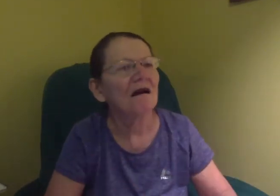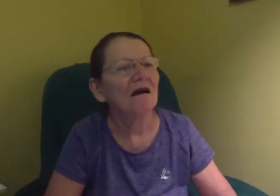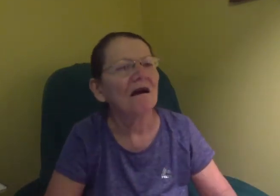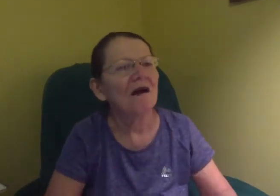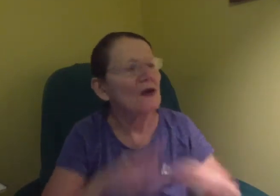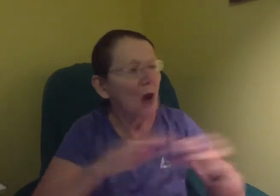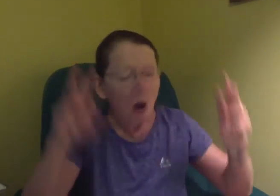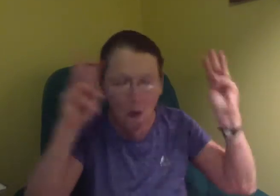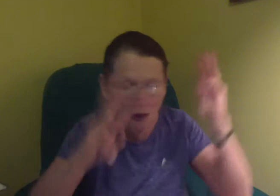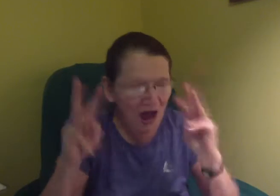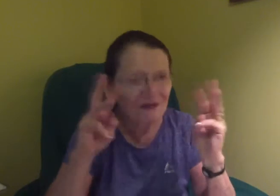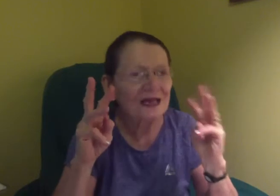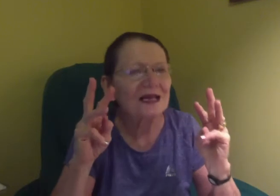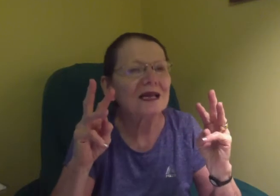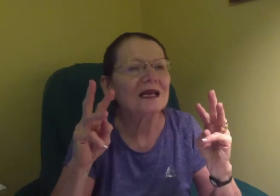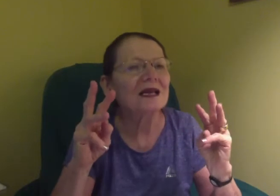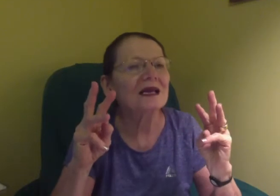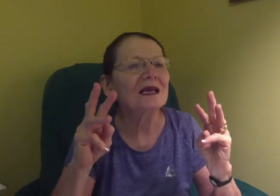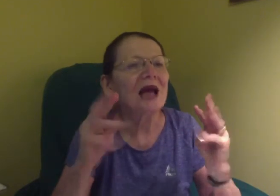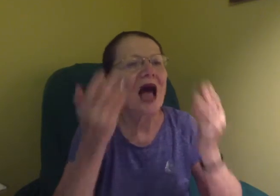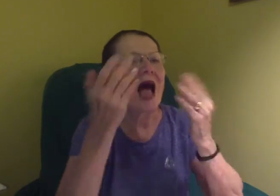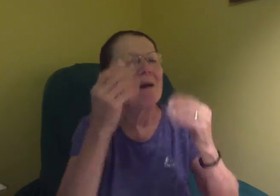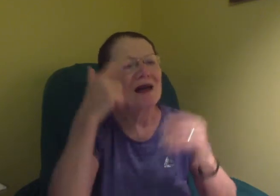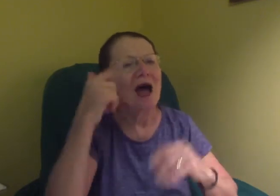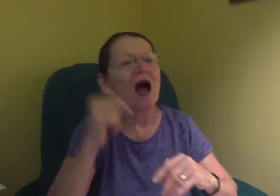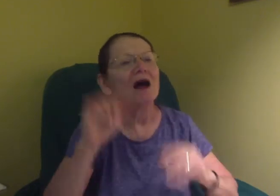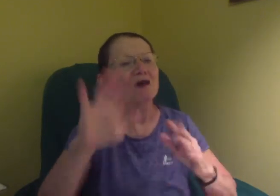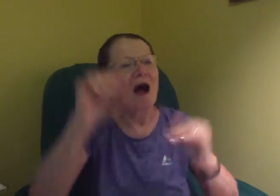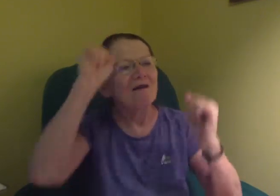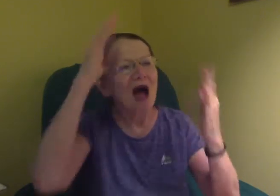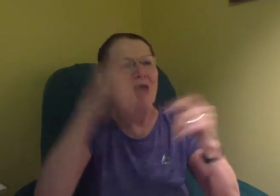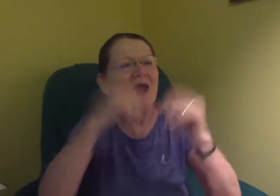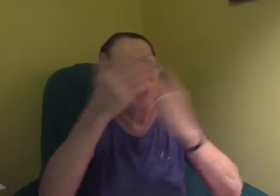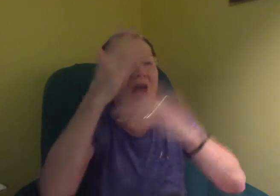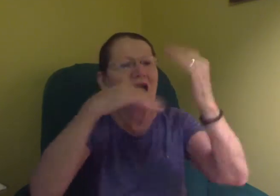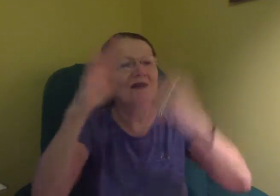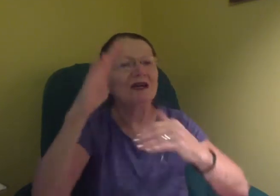I was drunk.